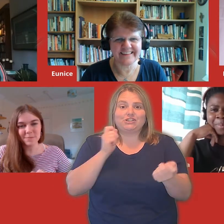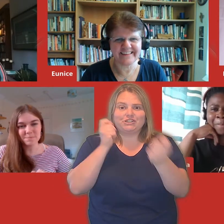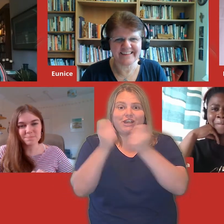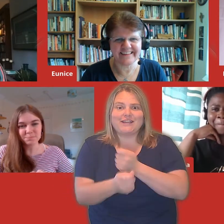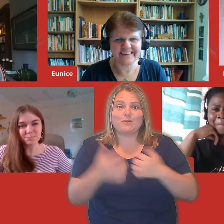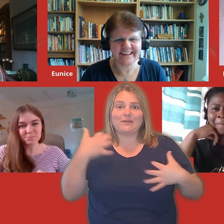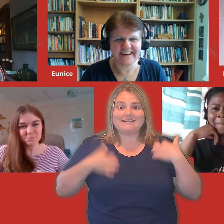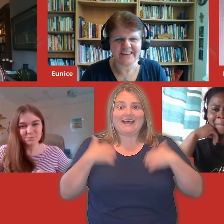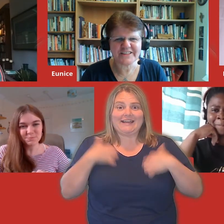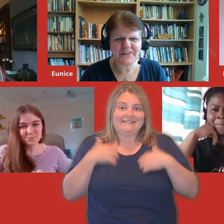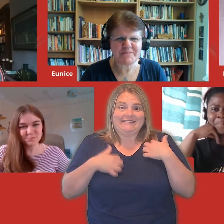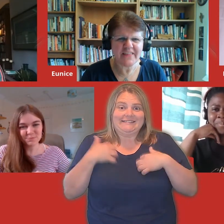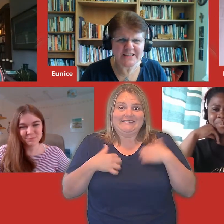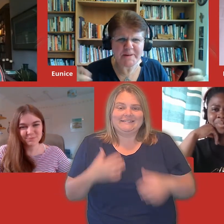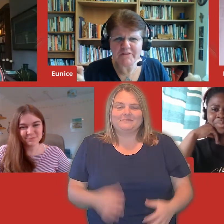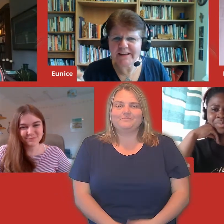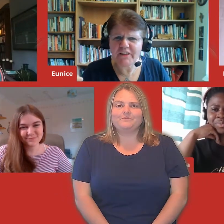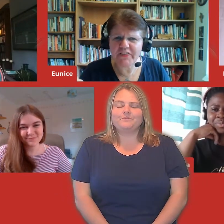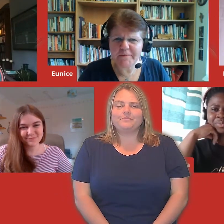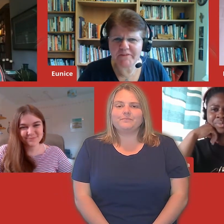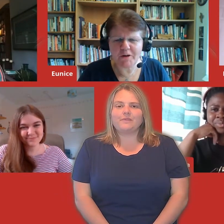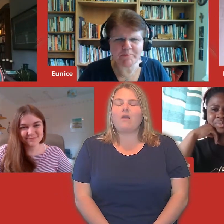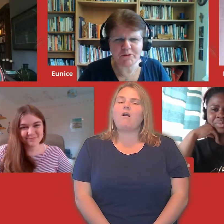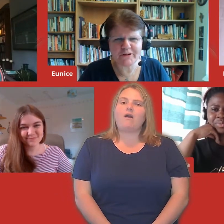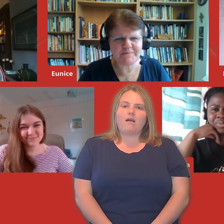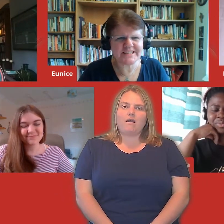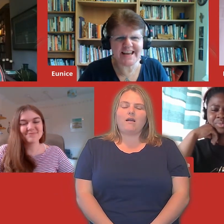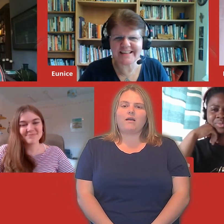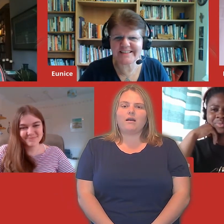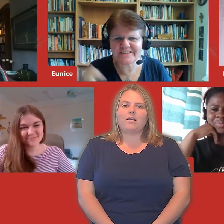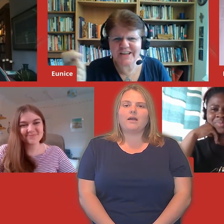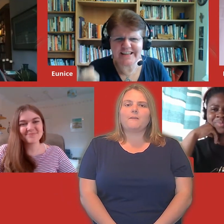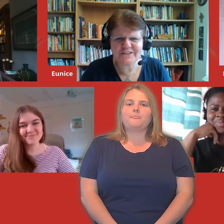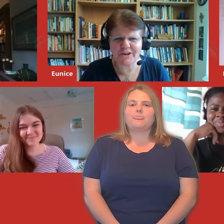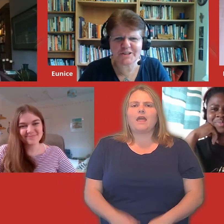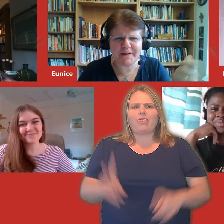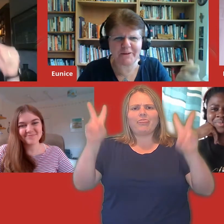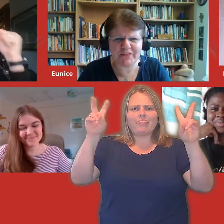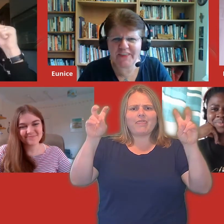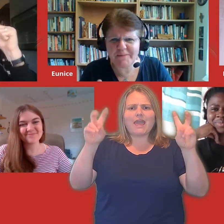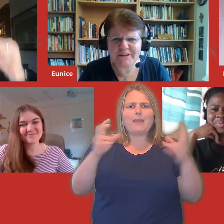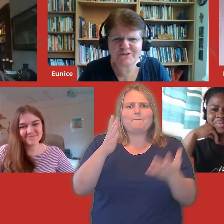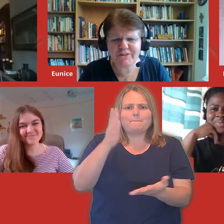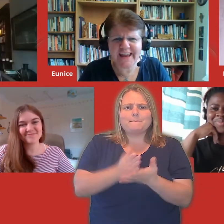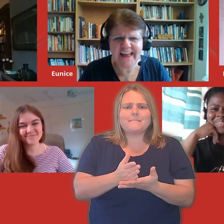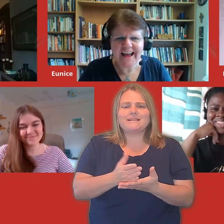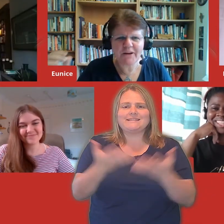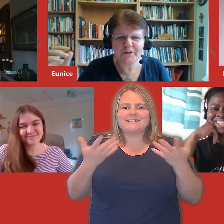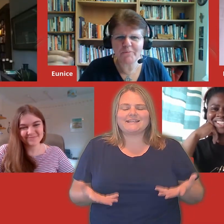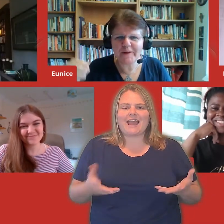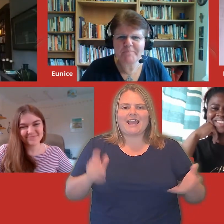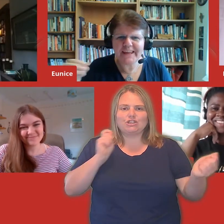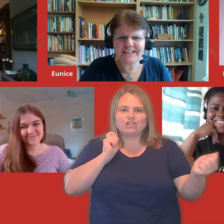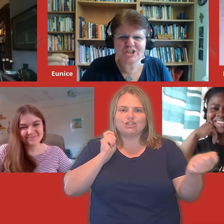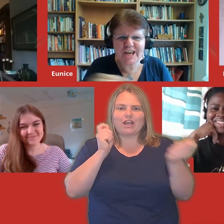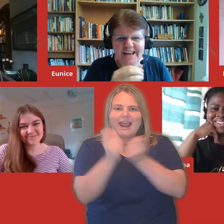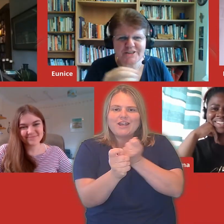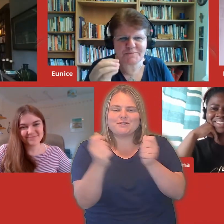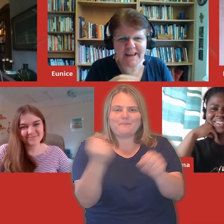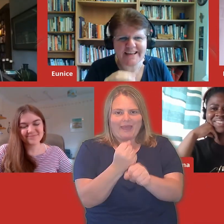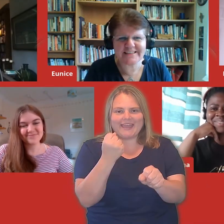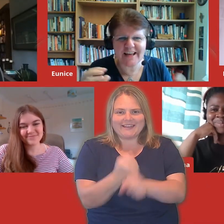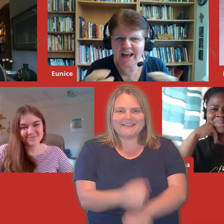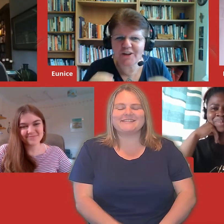doing that this year. That's fabulous. That's been a real theme of our programme today, hasn't it? Jenny's talked about it, Velma Trey. How can we be